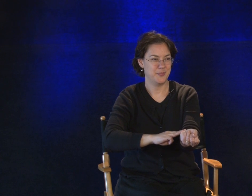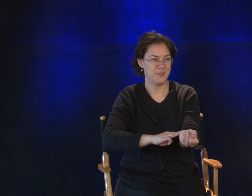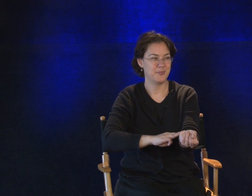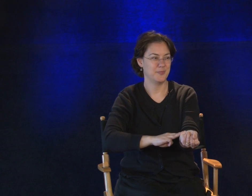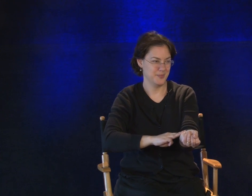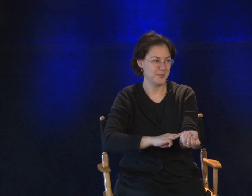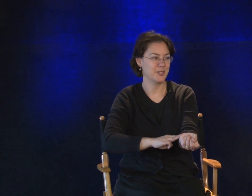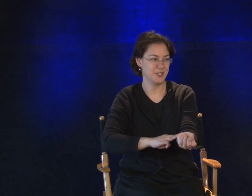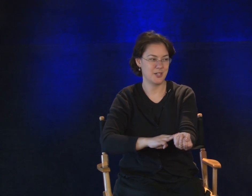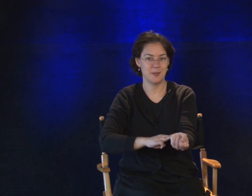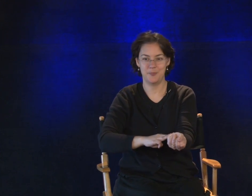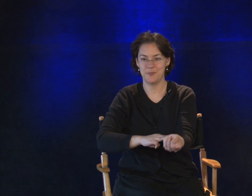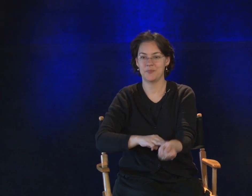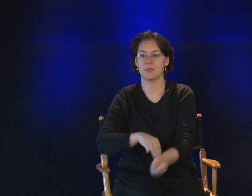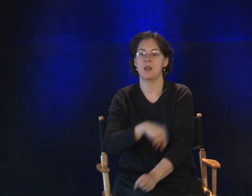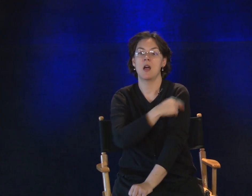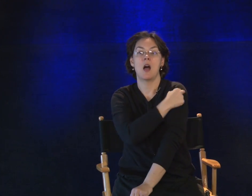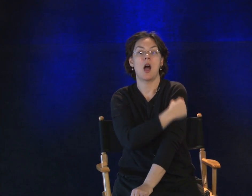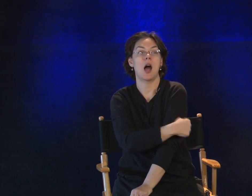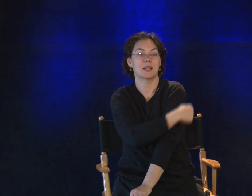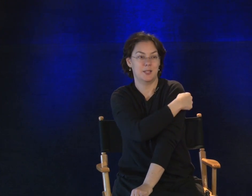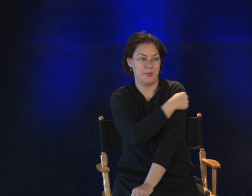Good job. Hospital.